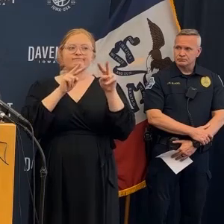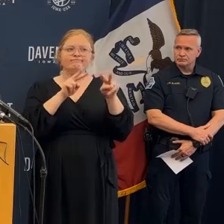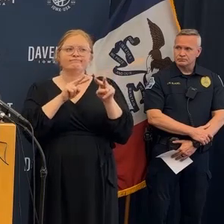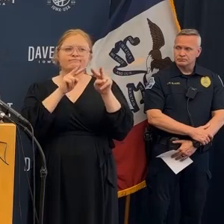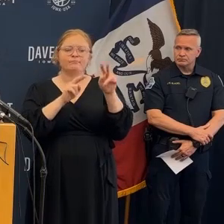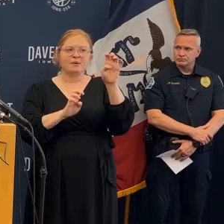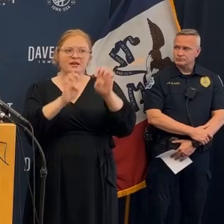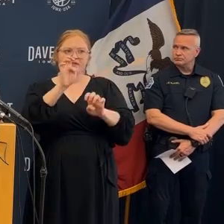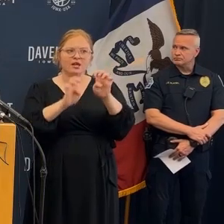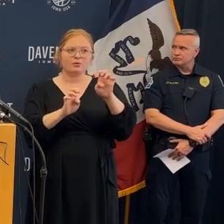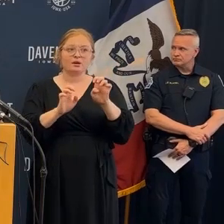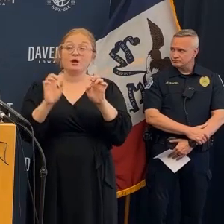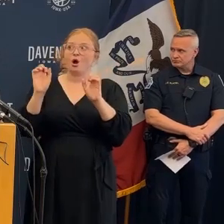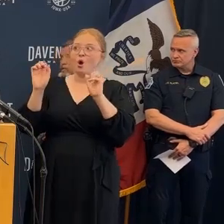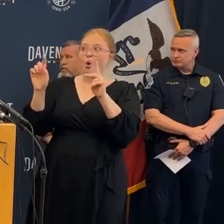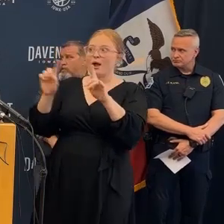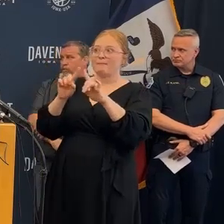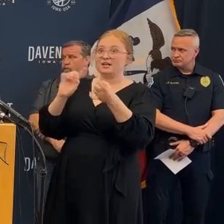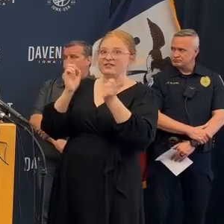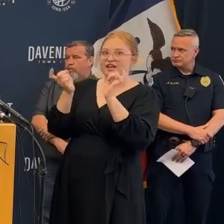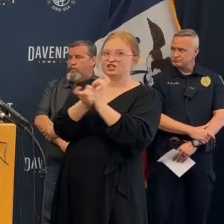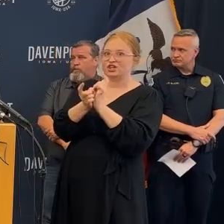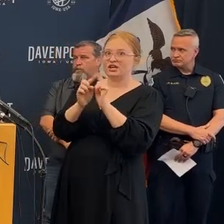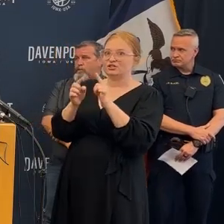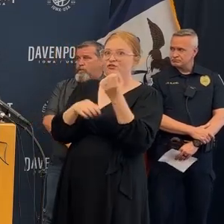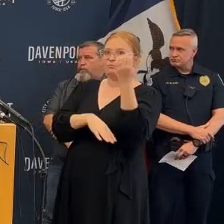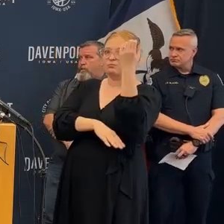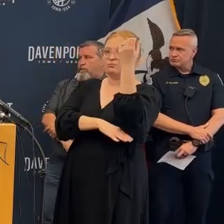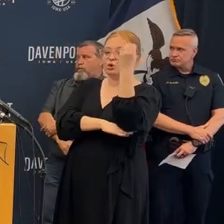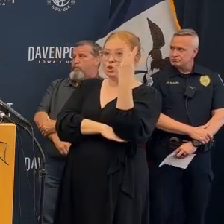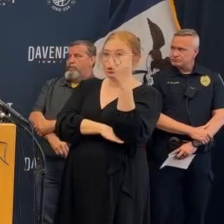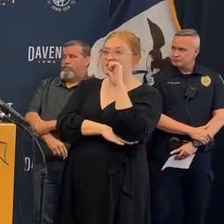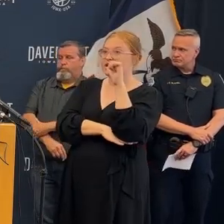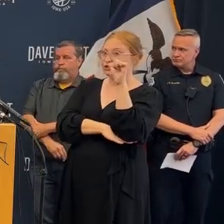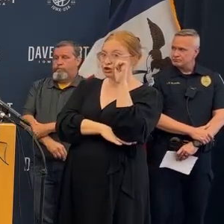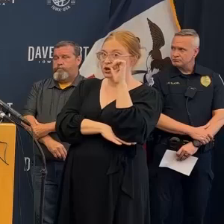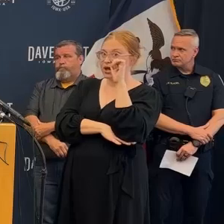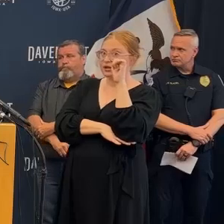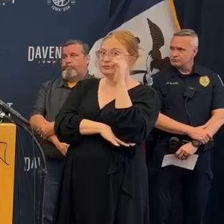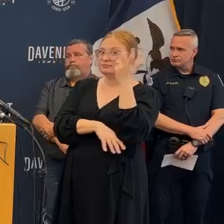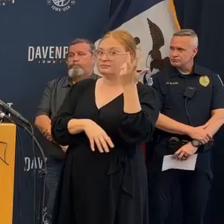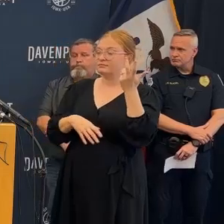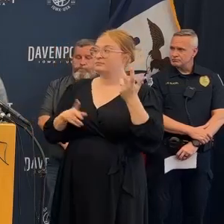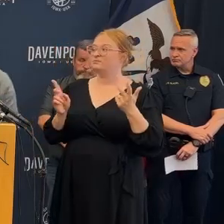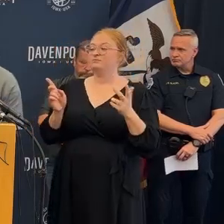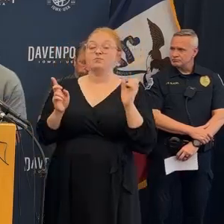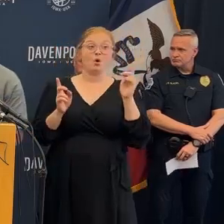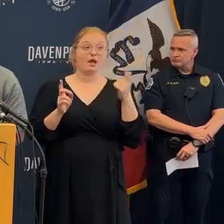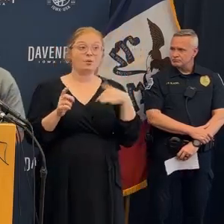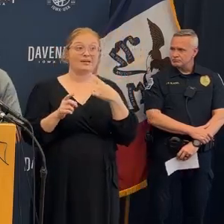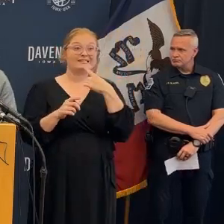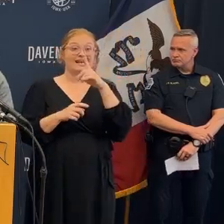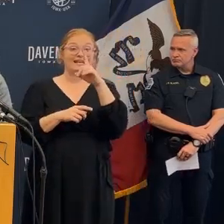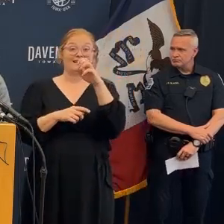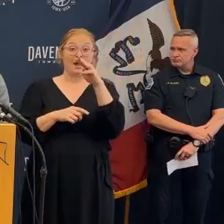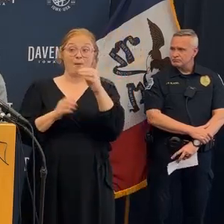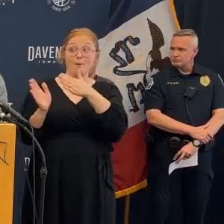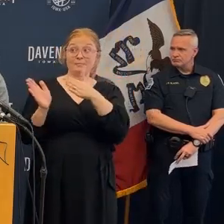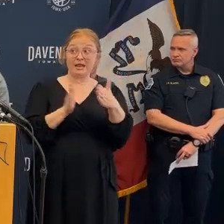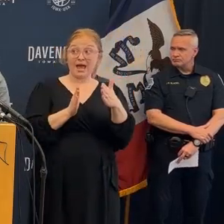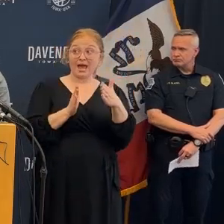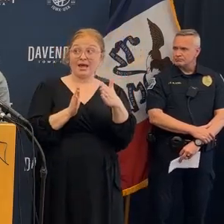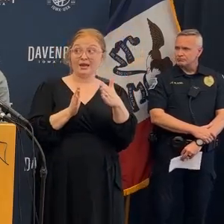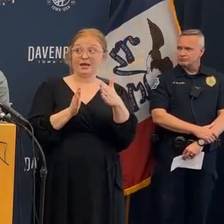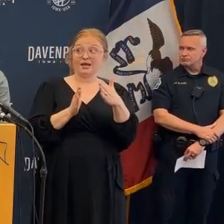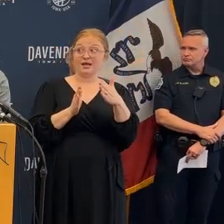like the building's going to start coming down so can I ask did demolition plans change when Lisa Brooks popped out of her